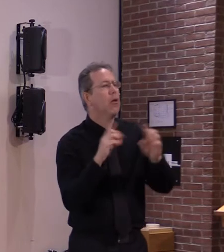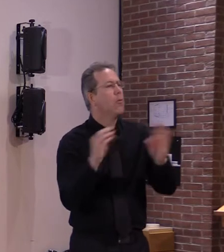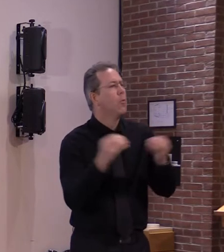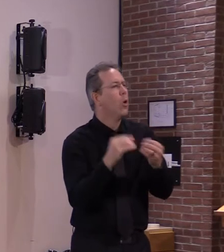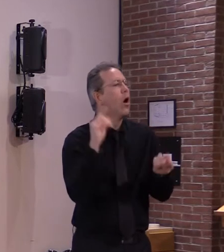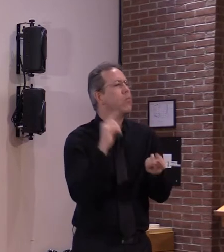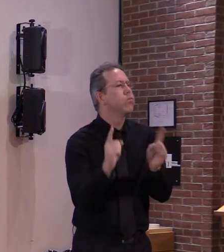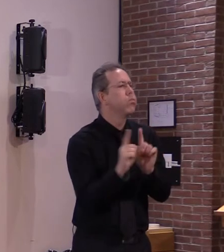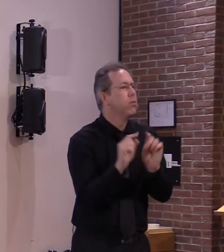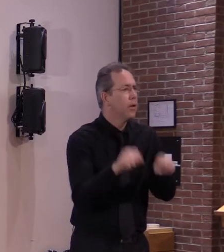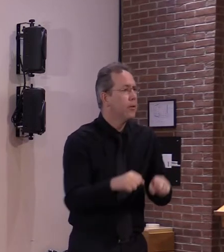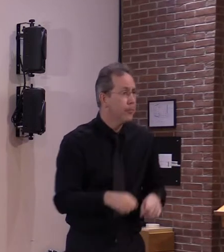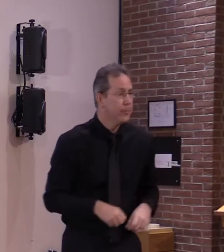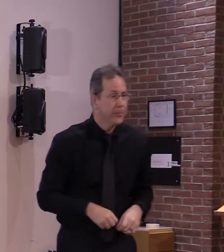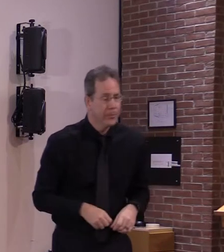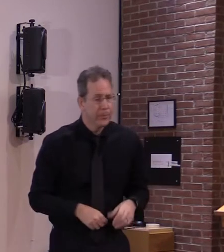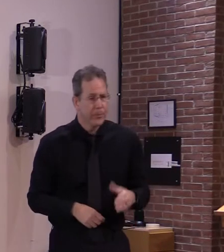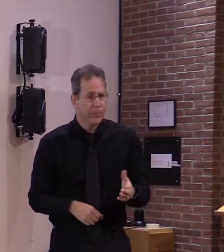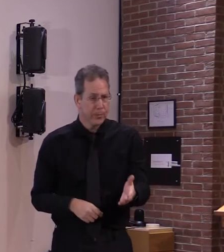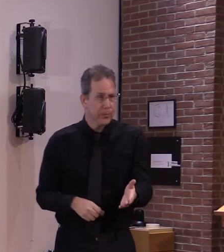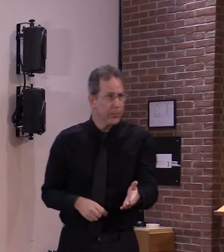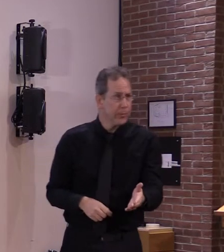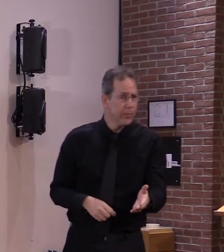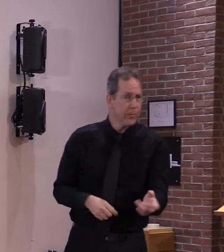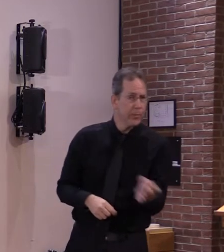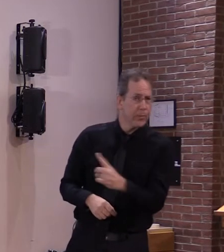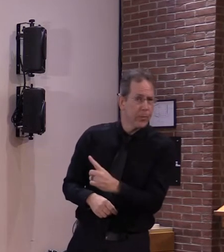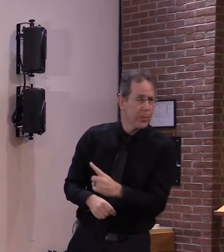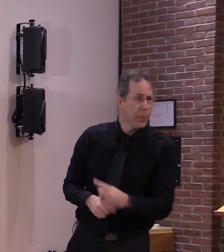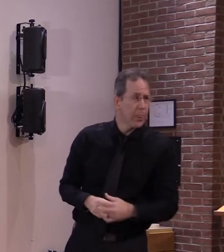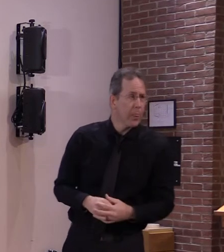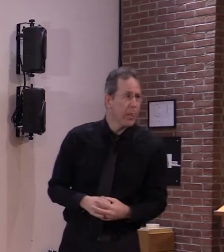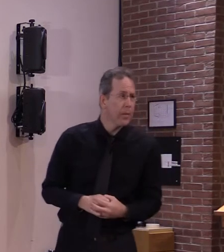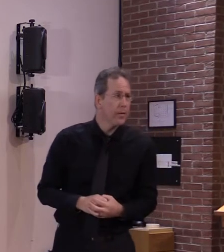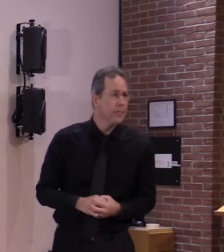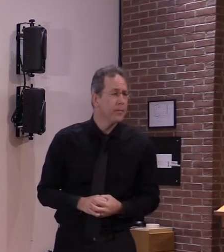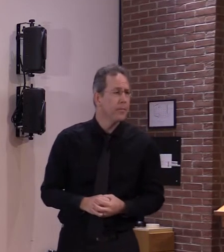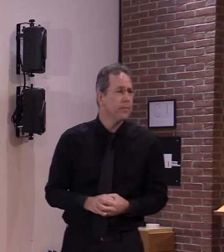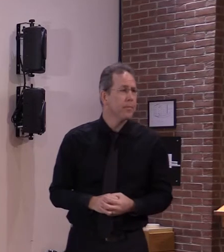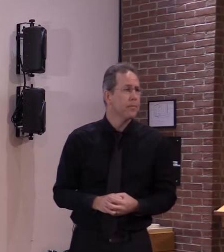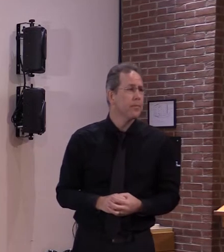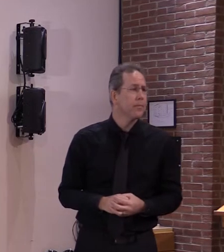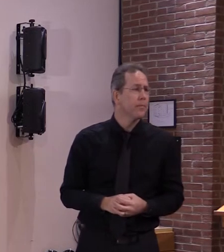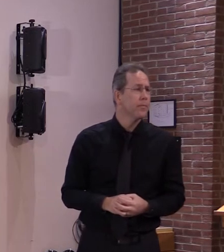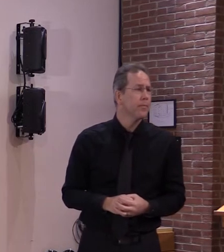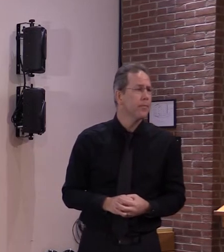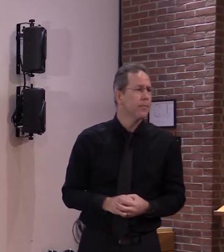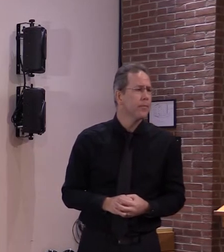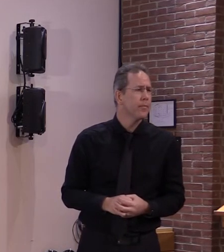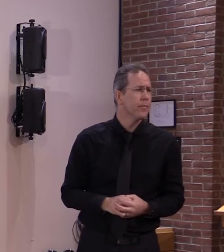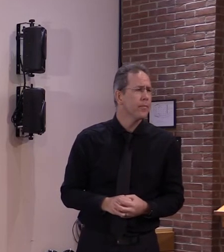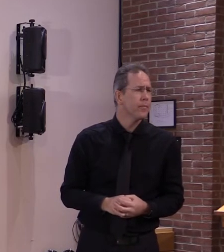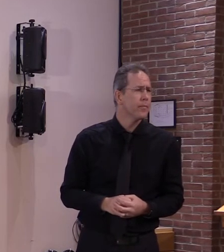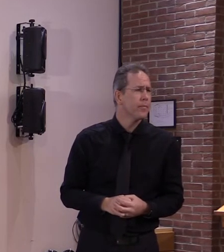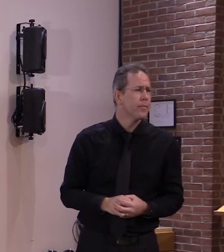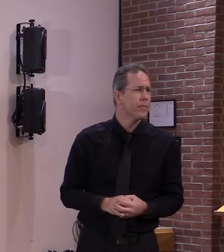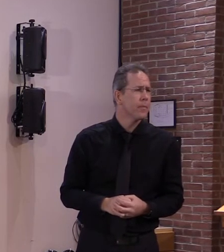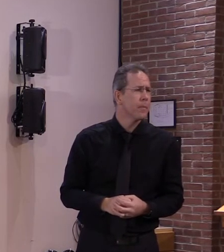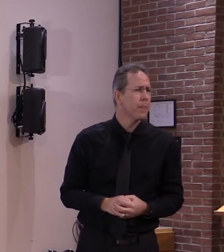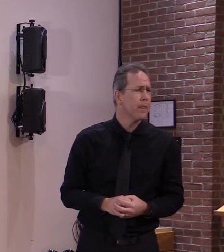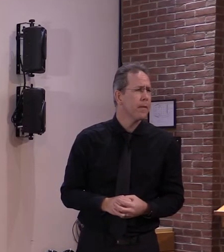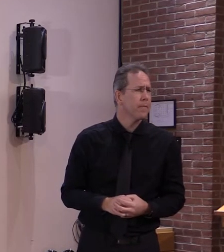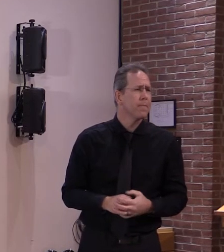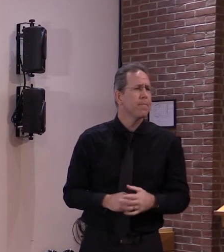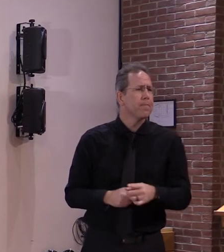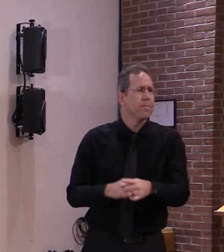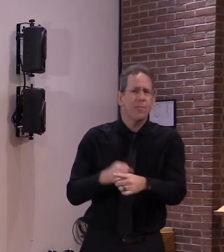but um reaching the 75 of the population how long do you estimate that will take well